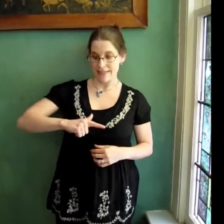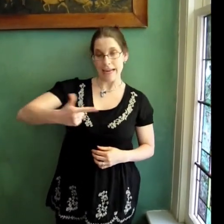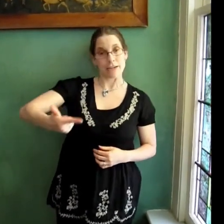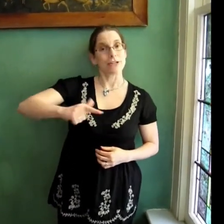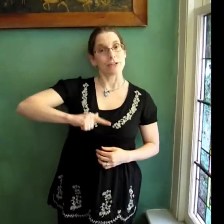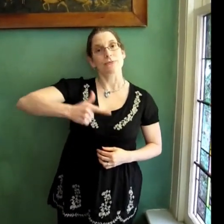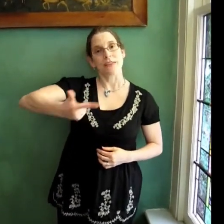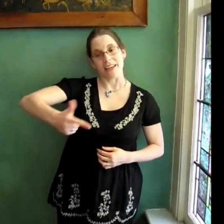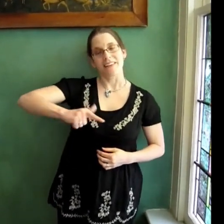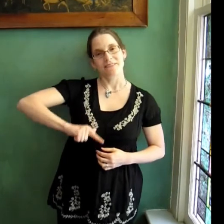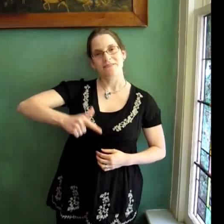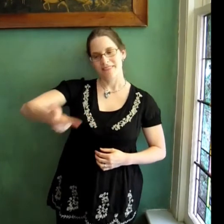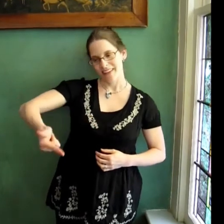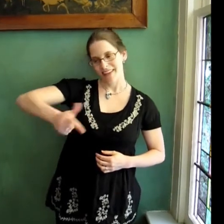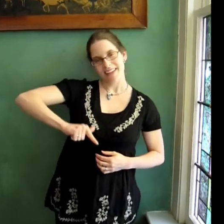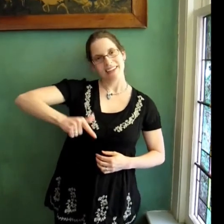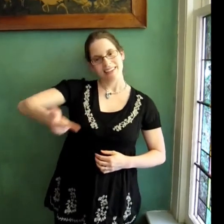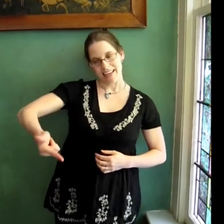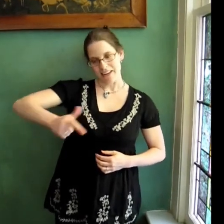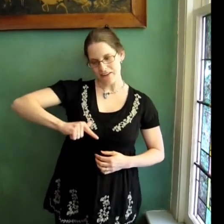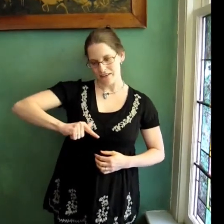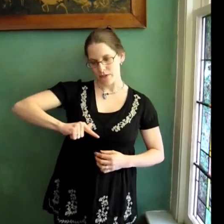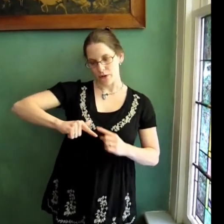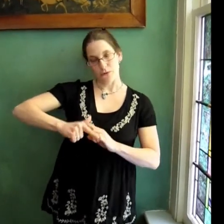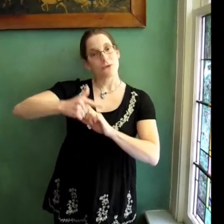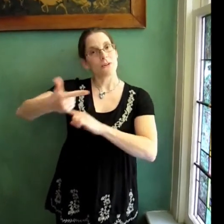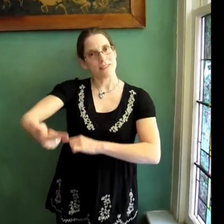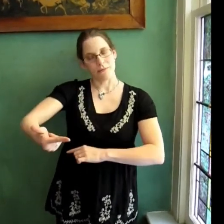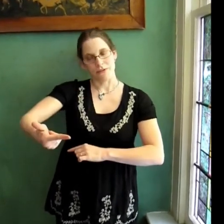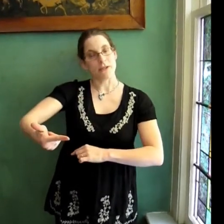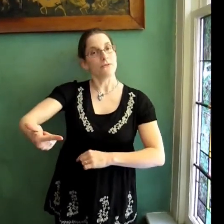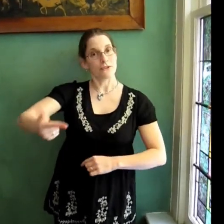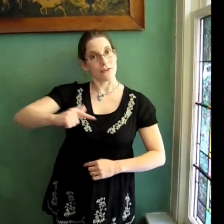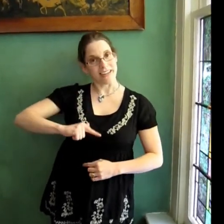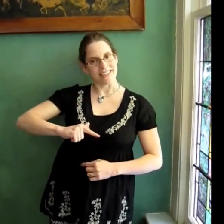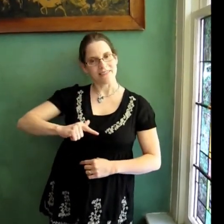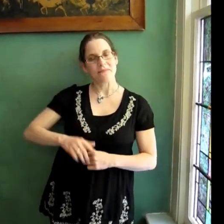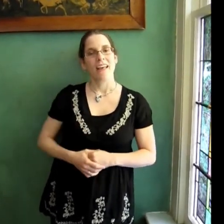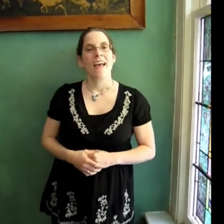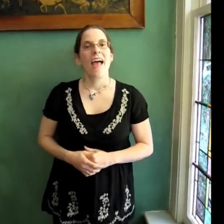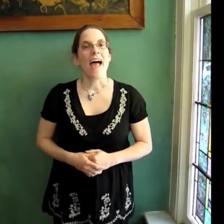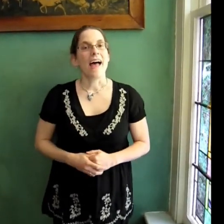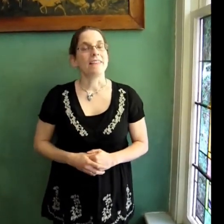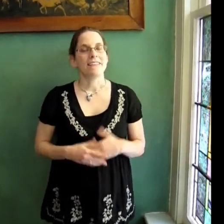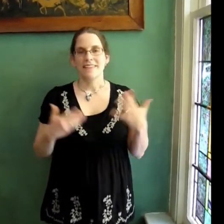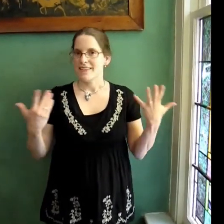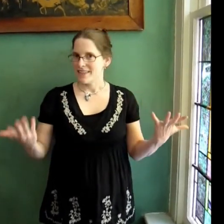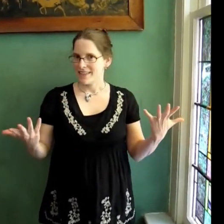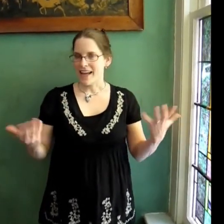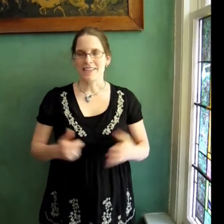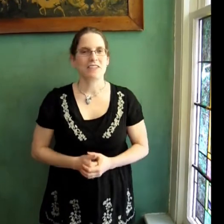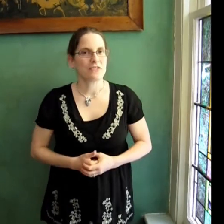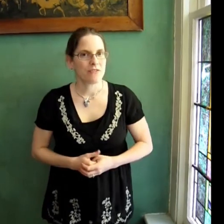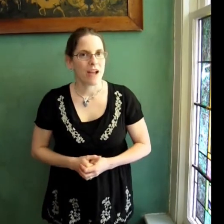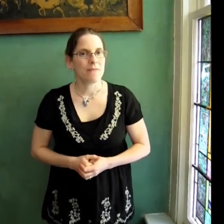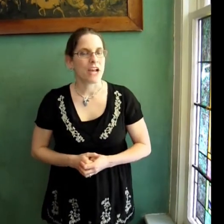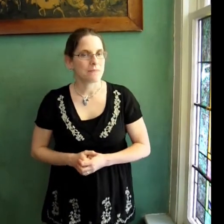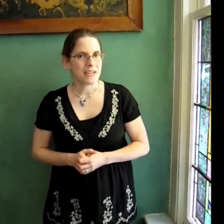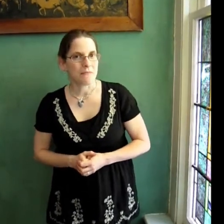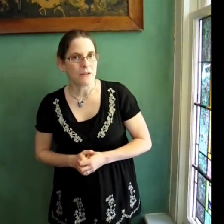take turns with it. Take turns. So it goes towards the person whose turn it is. And this is the classic nursery rhyme, Jack B. Nimble.